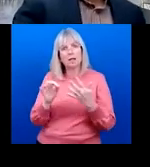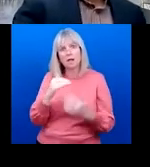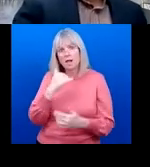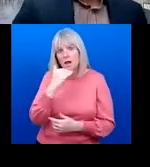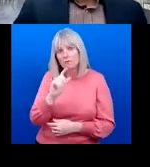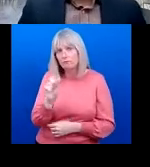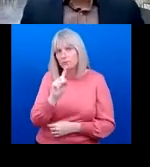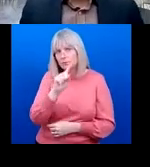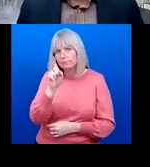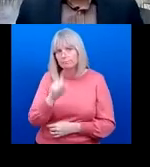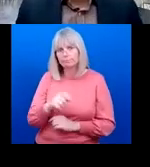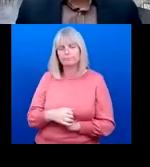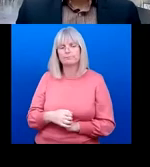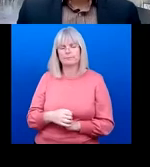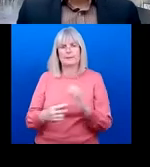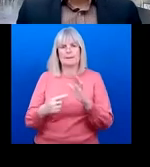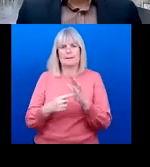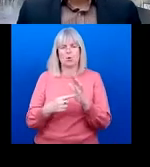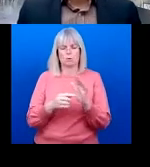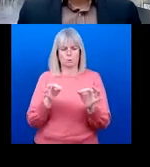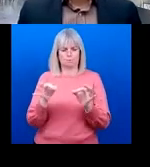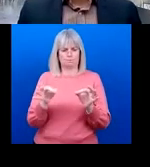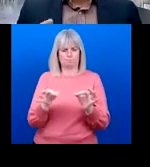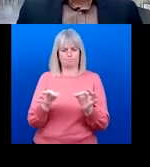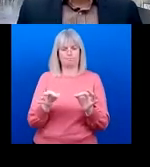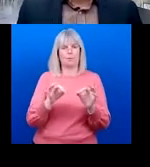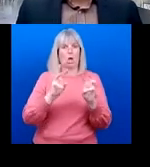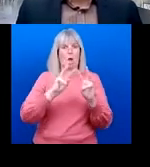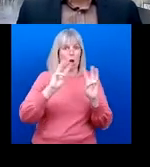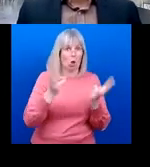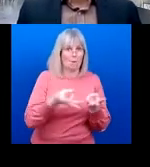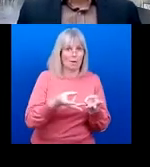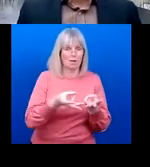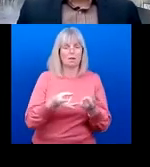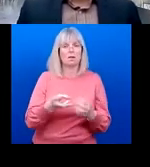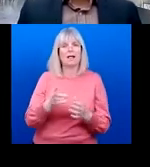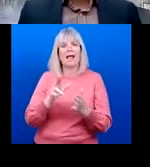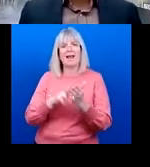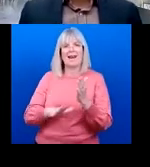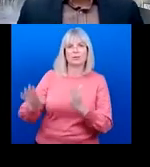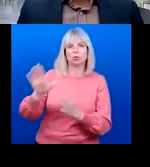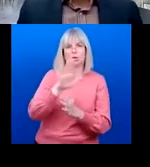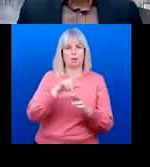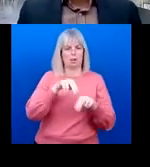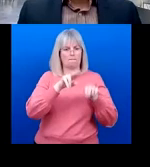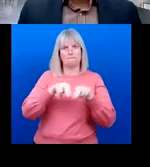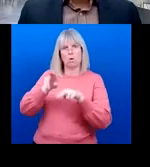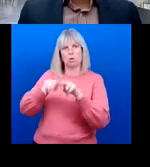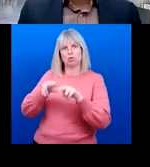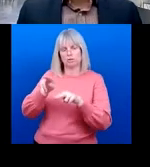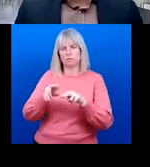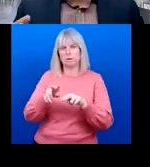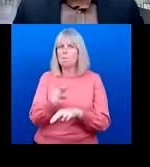Alakos and national level monitoring both being extremely important. Alakos So at the global level,